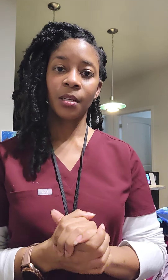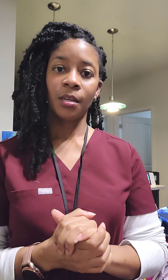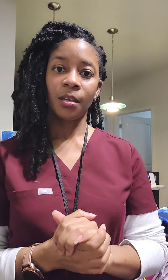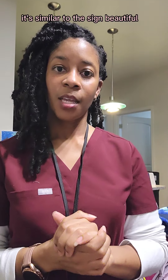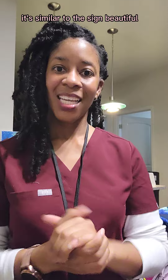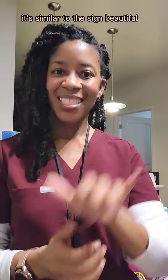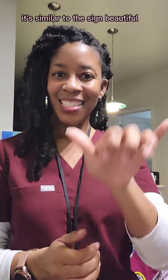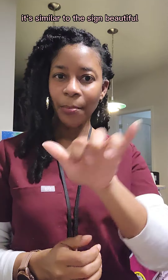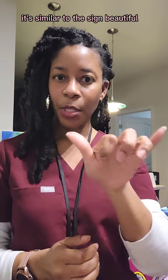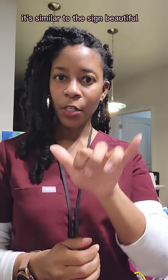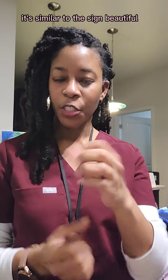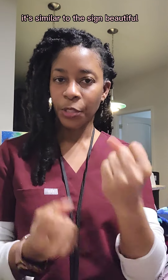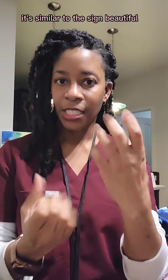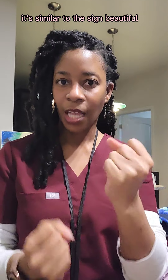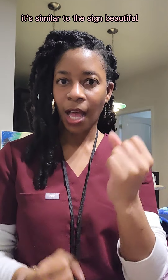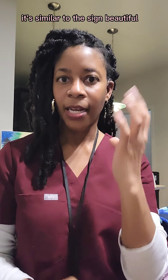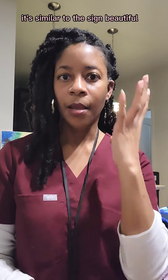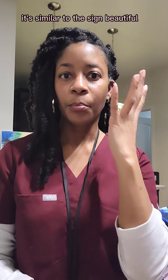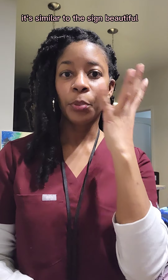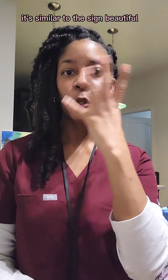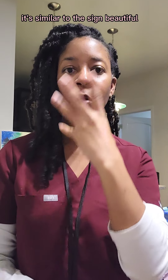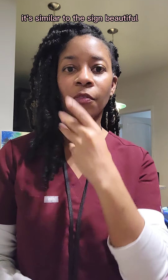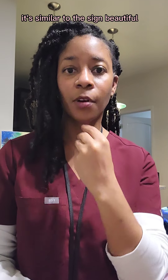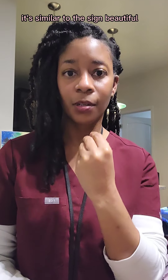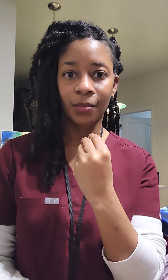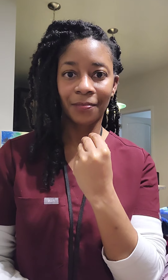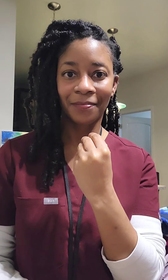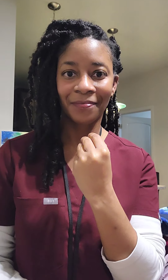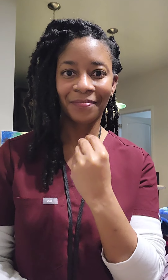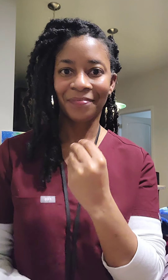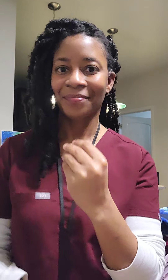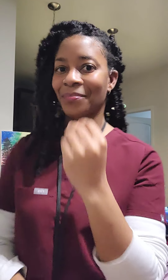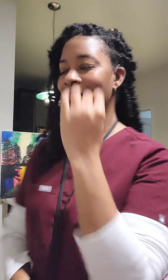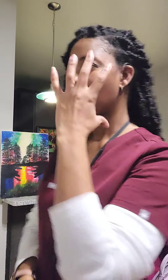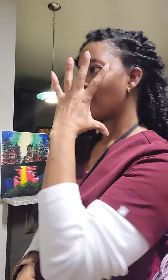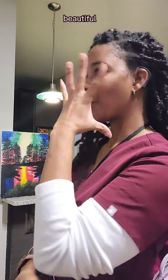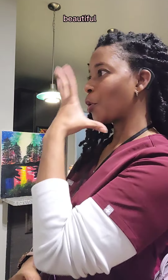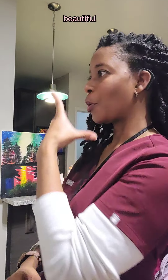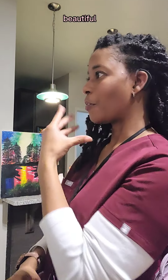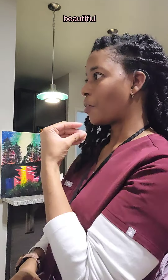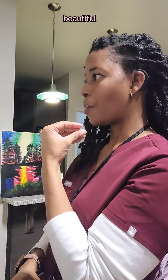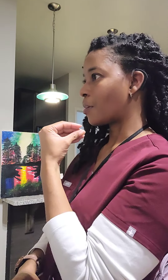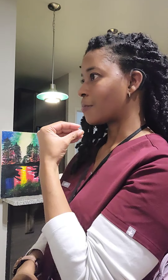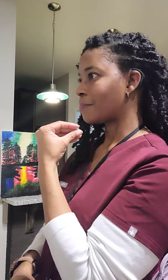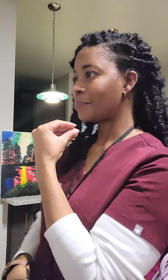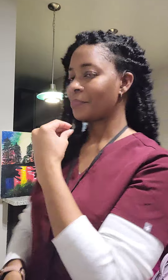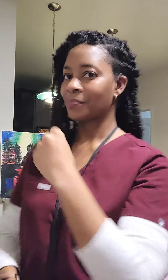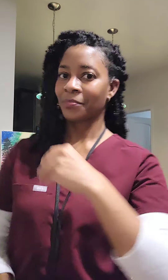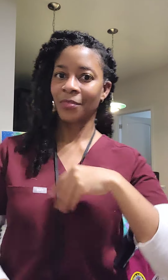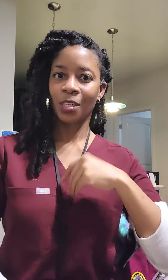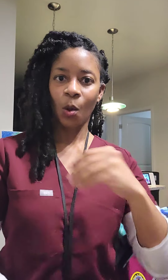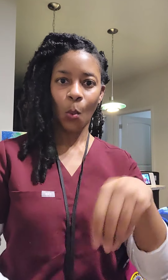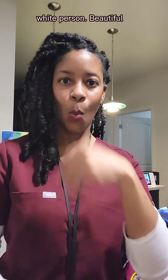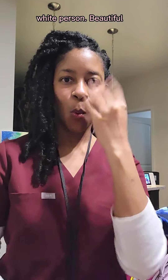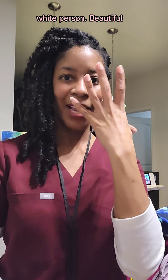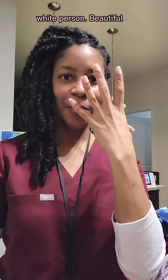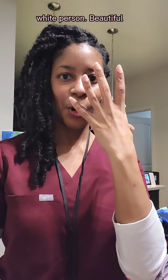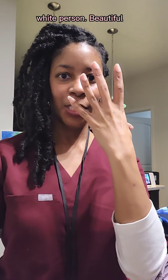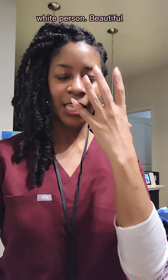it's similar to the sign, beautiful, beautiful, white person,